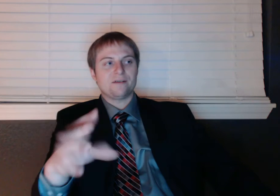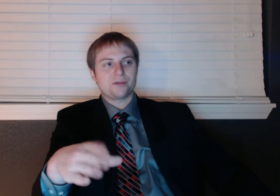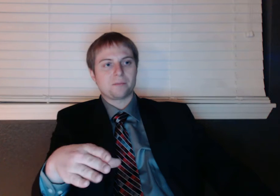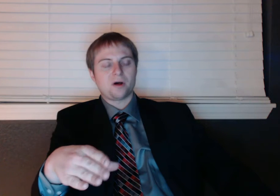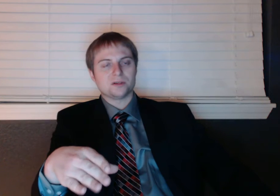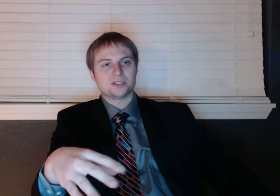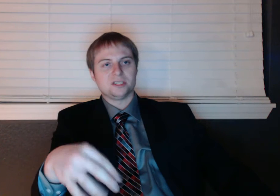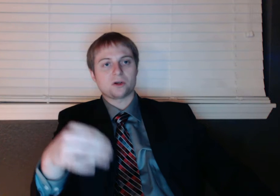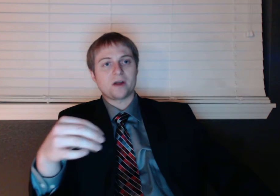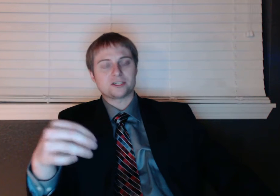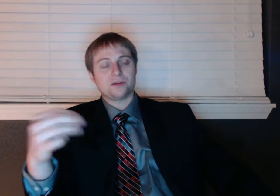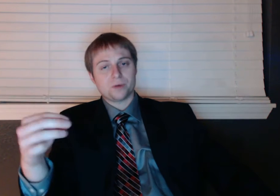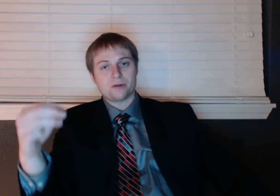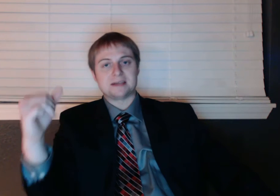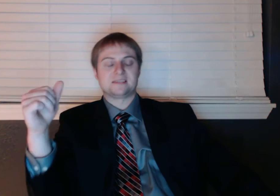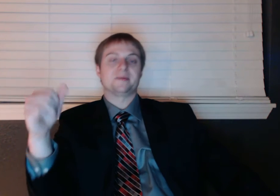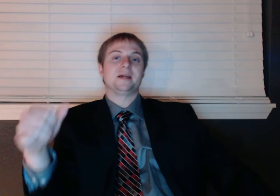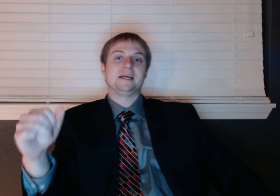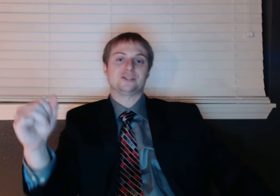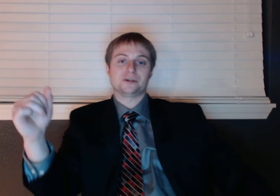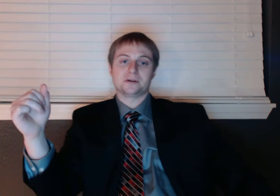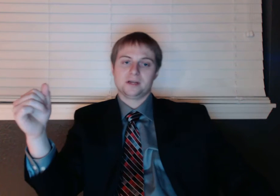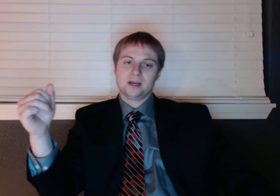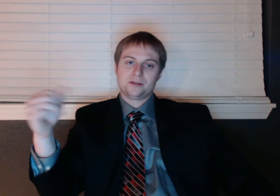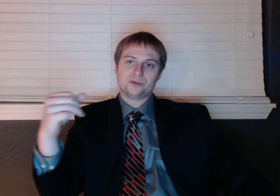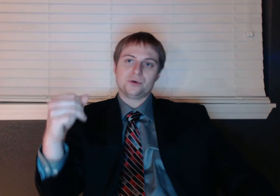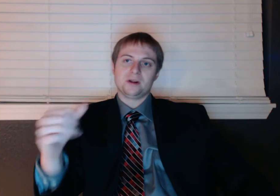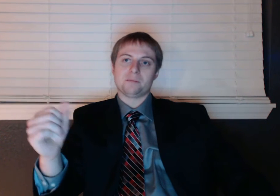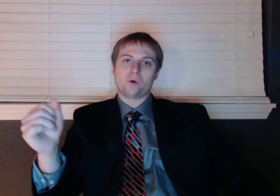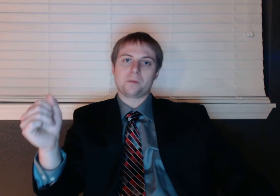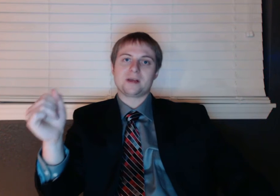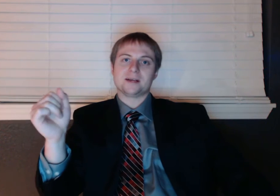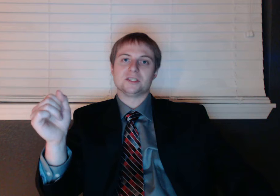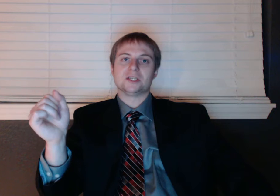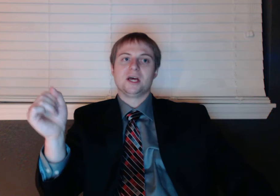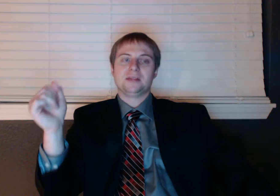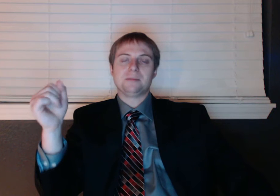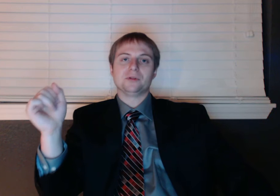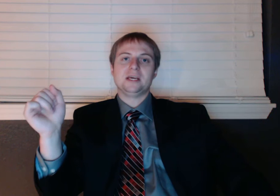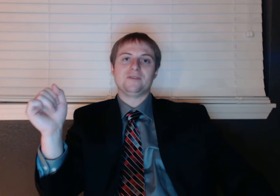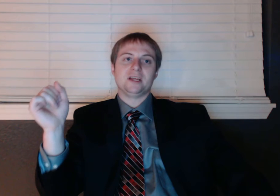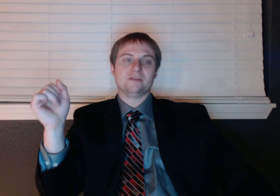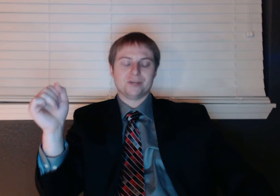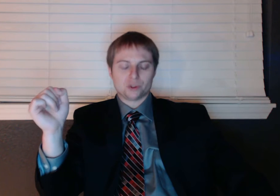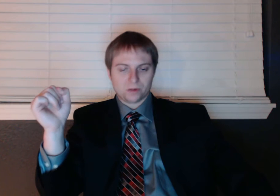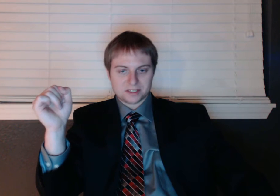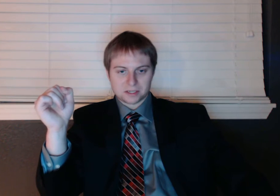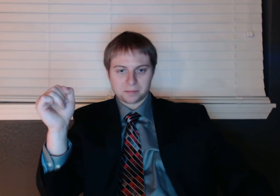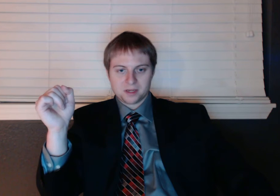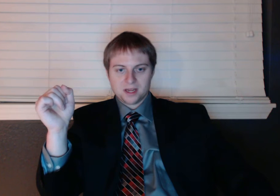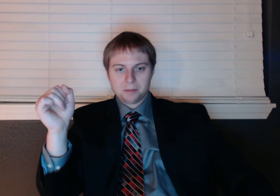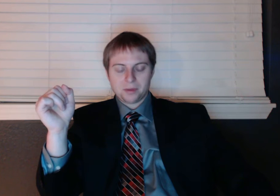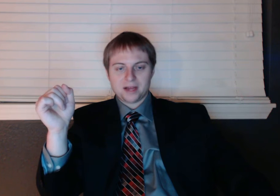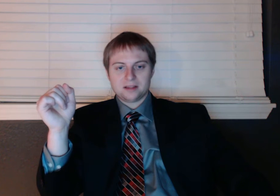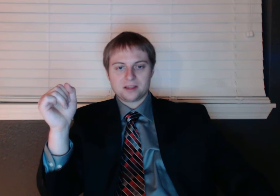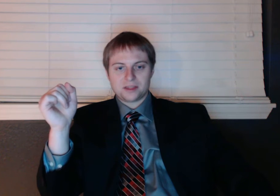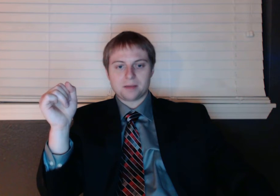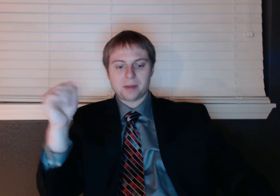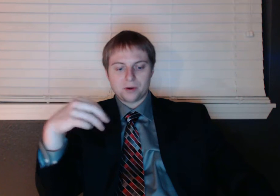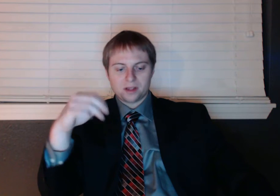A lot of their policies are actually regressive by nature. They're doing it more because they believe in individualism, but the thing about